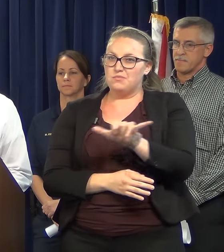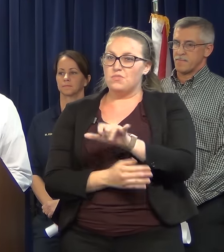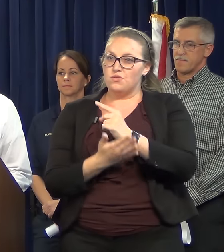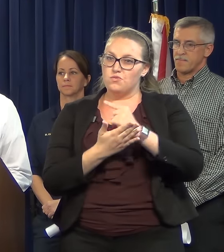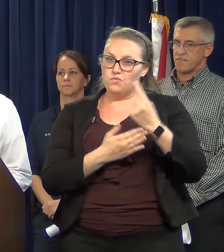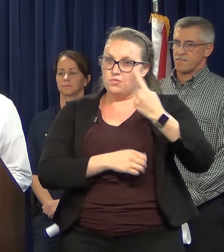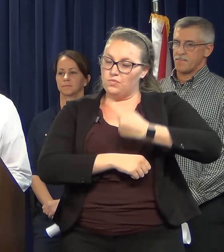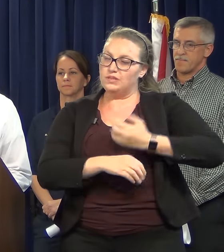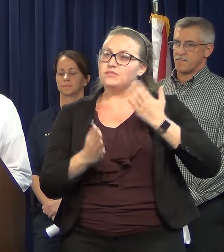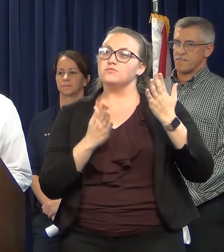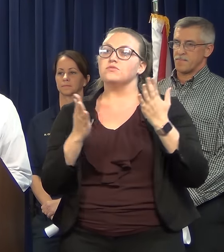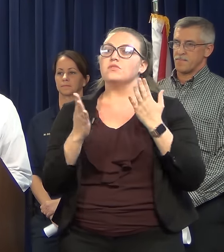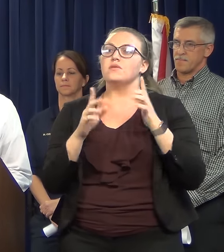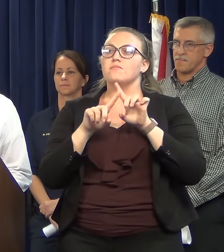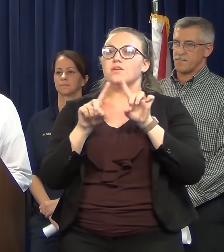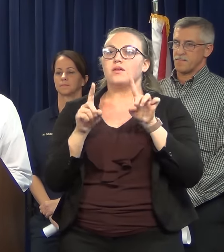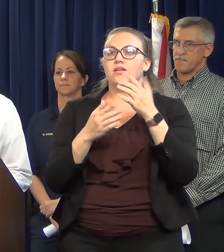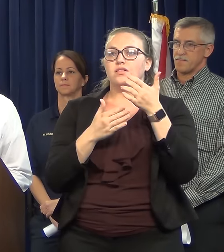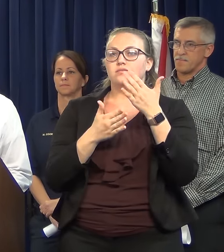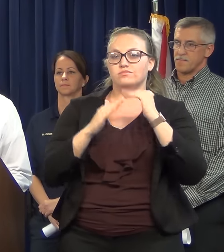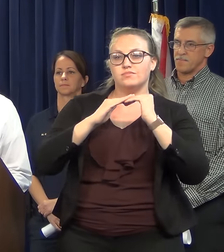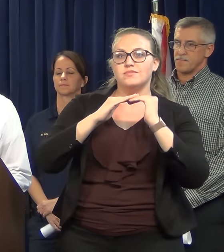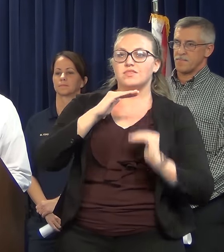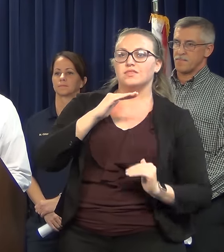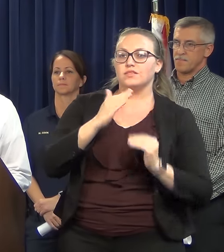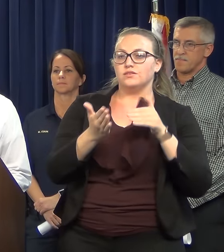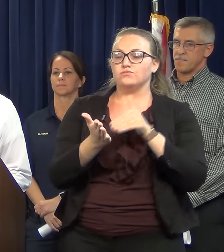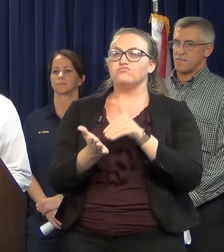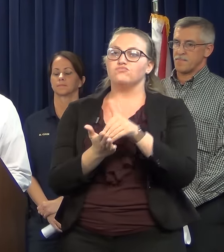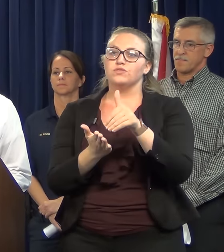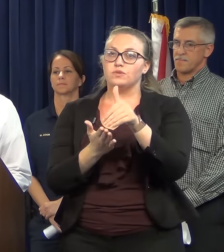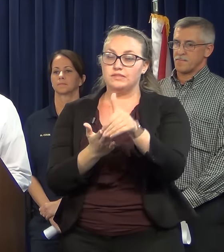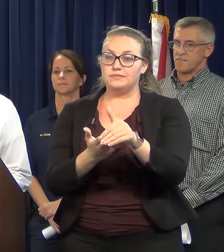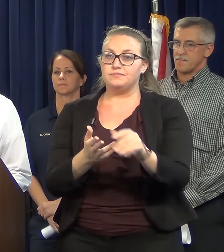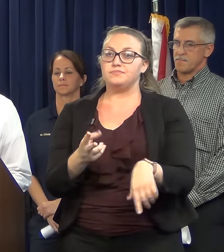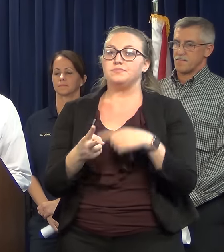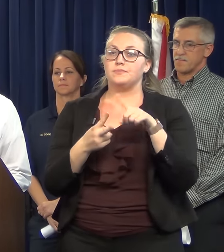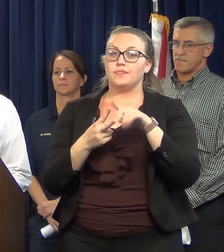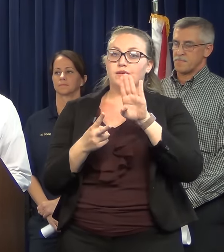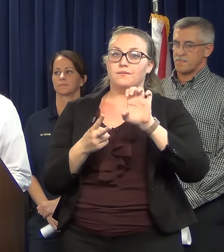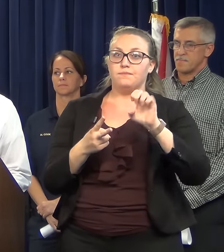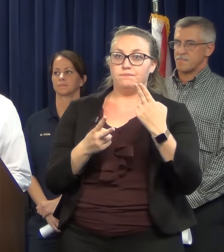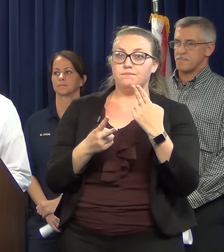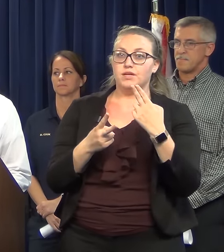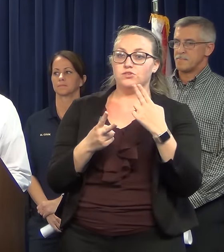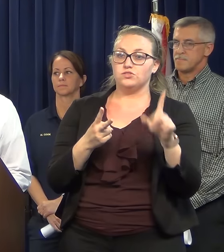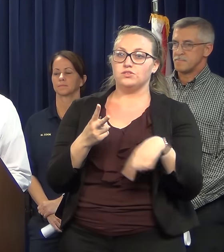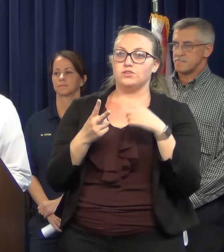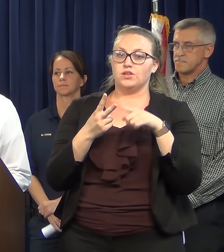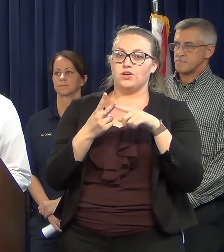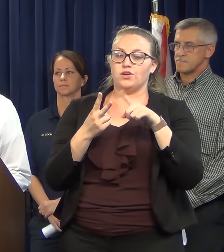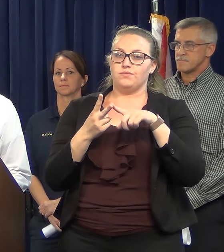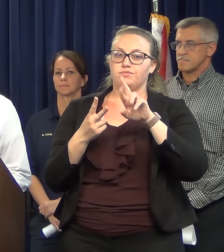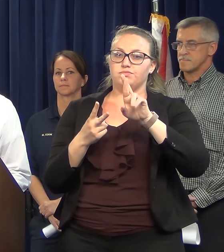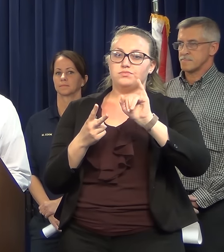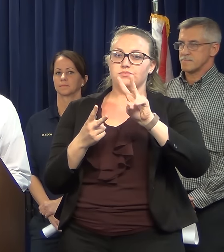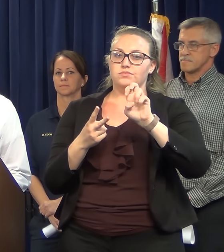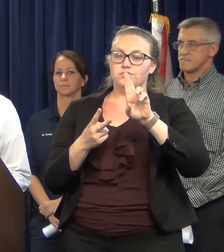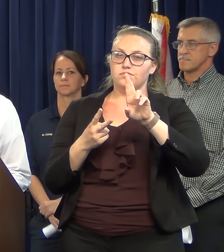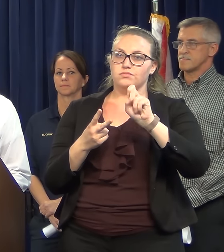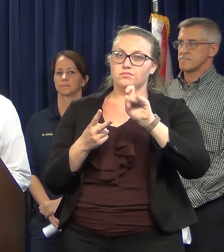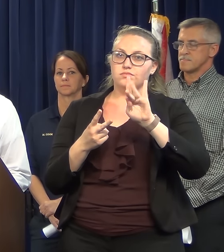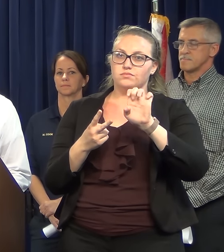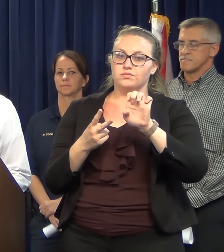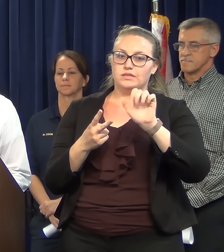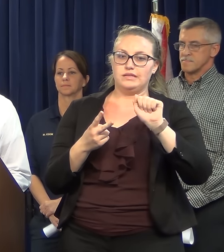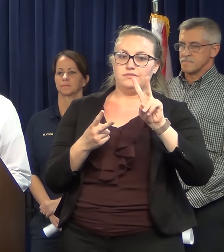regular buses, but with less frequency. The beaches trolley and Riverside Avondale night trolley will not operate tomorrow,